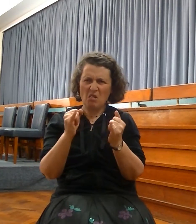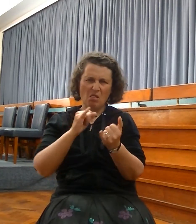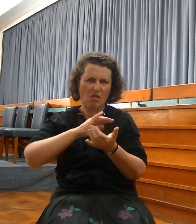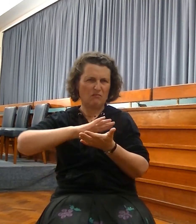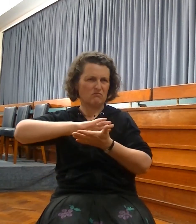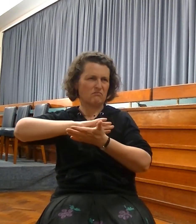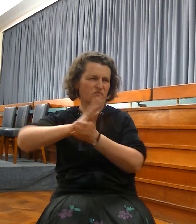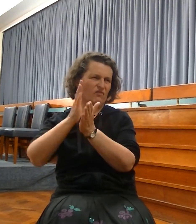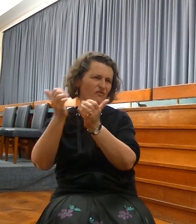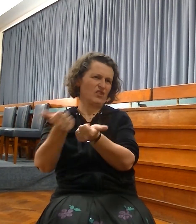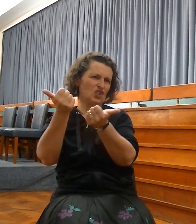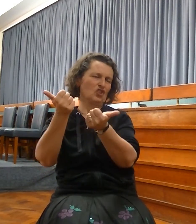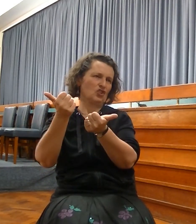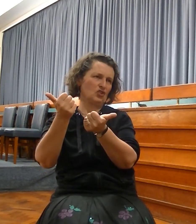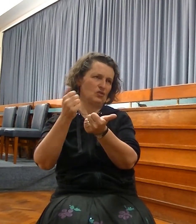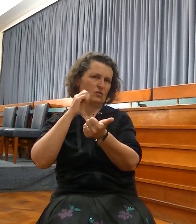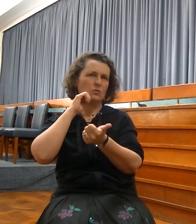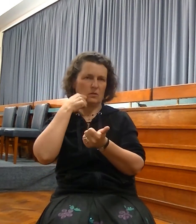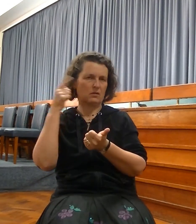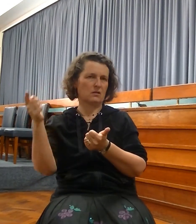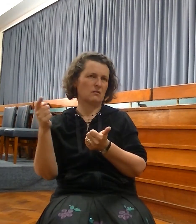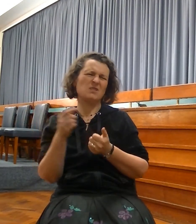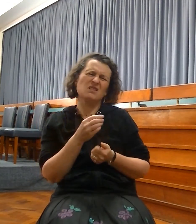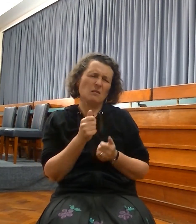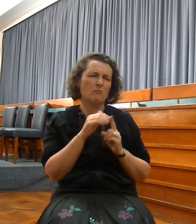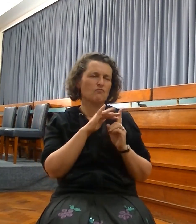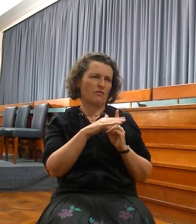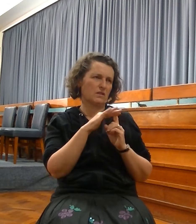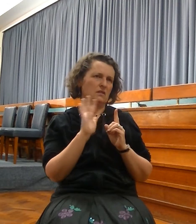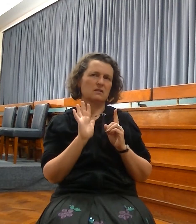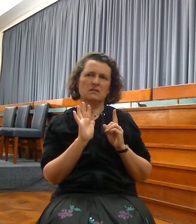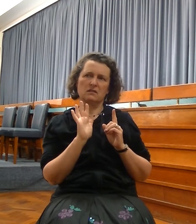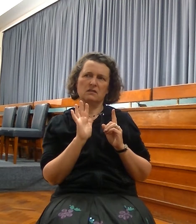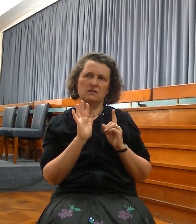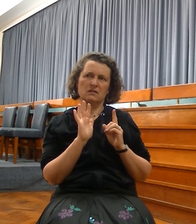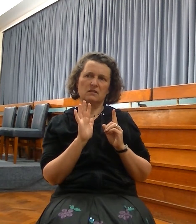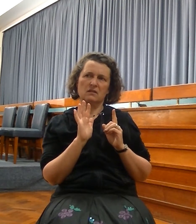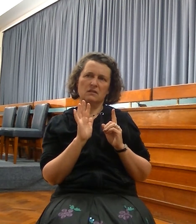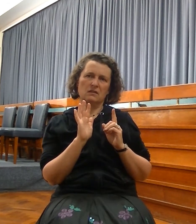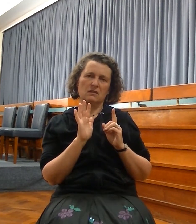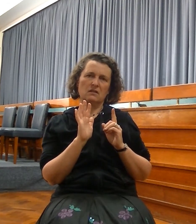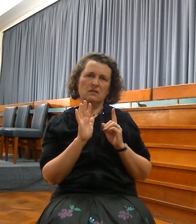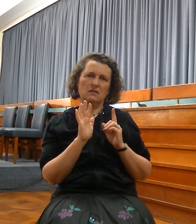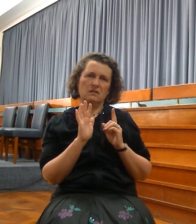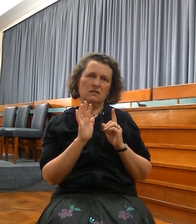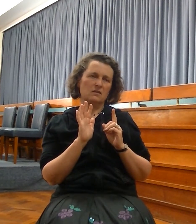So there were just some of the prophecies and the predictions of the era of Christ